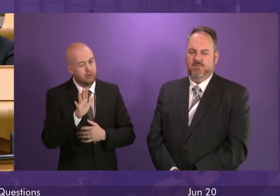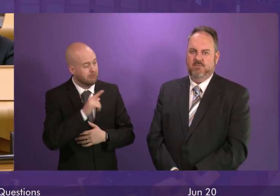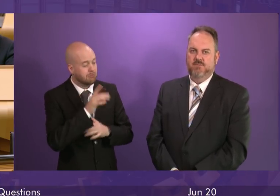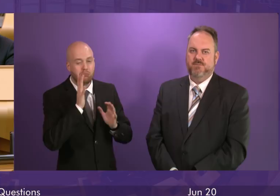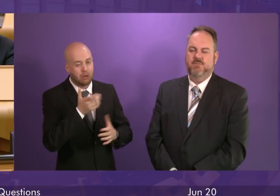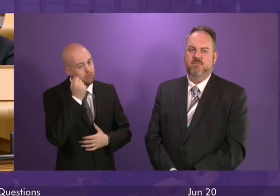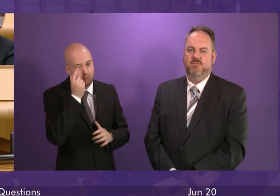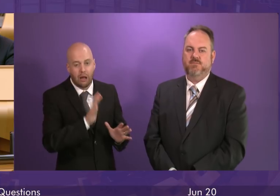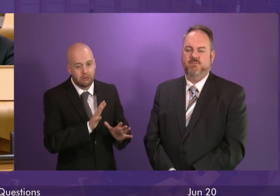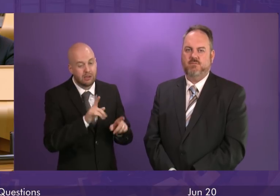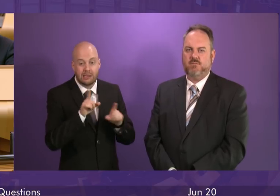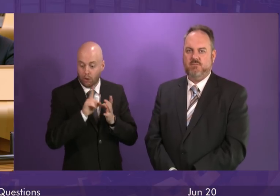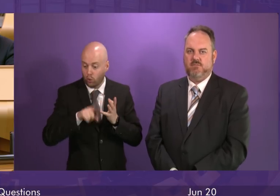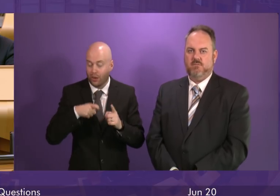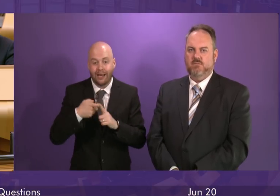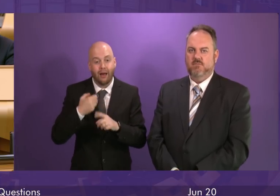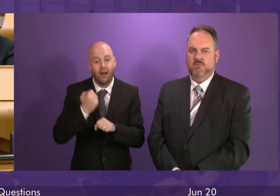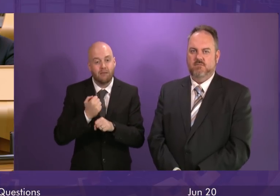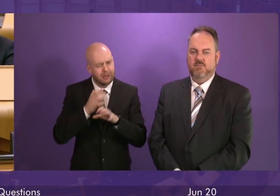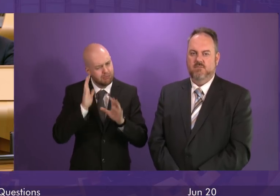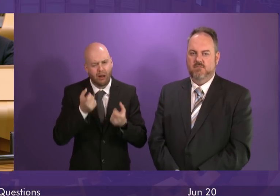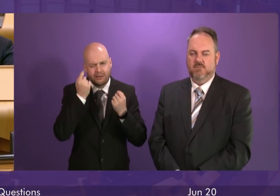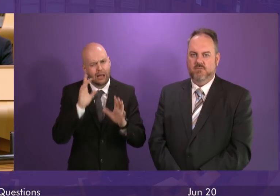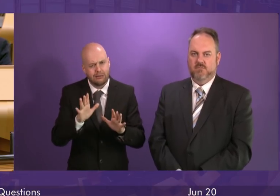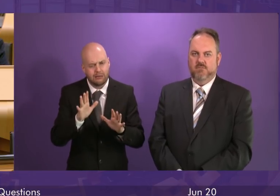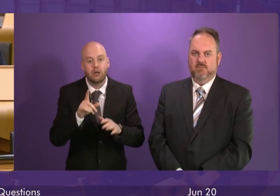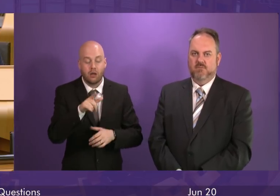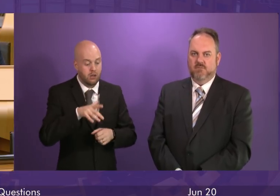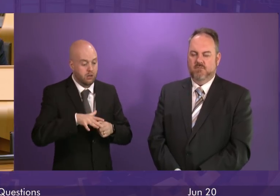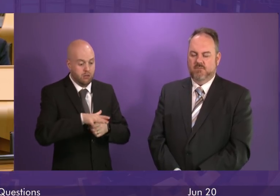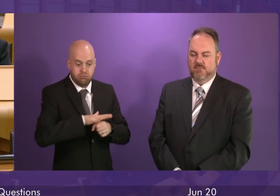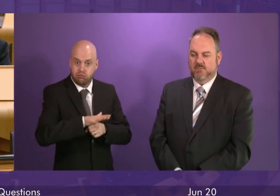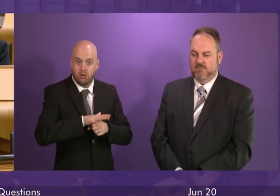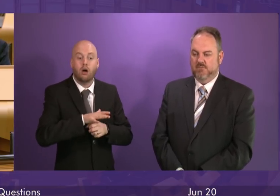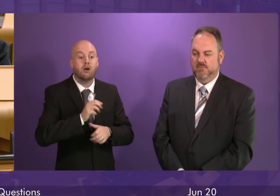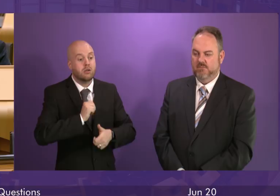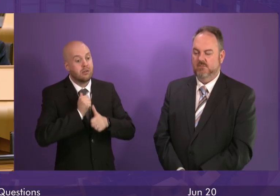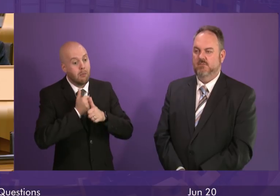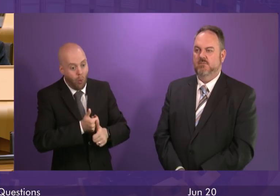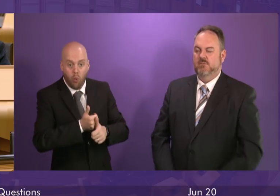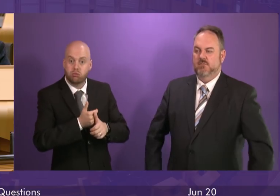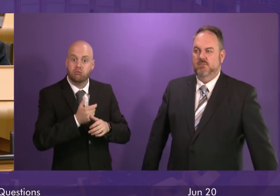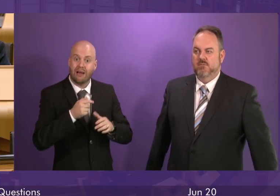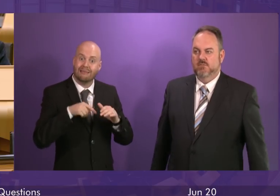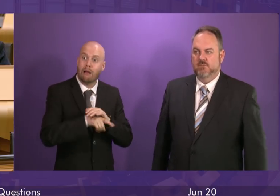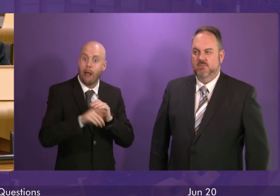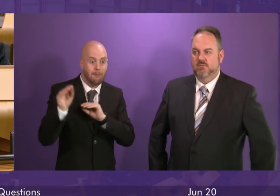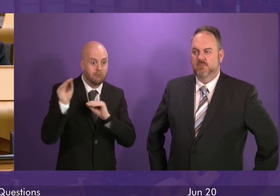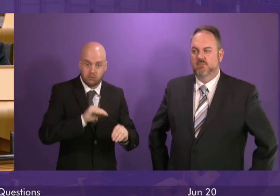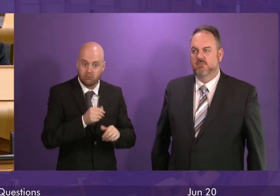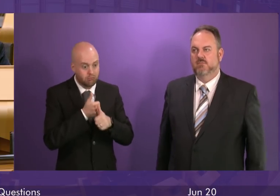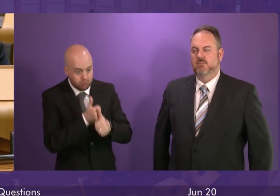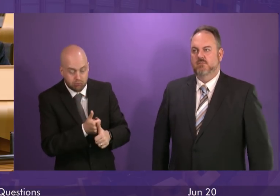by the UK government. Where local authorities voluntarily accept asylum dispersal, which we encourage local authorities to do,